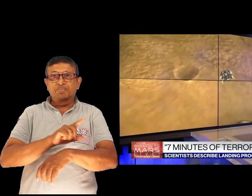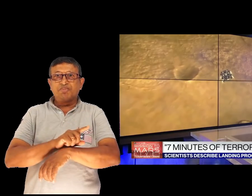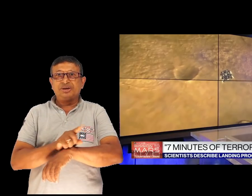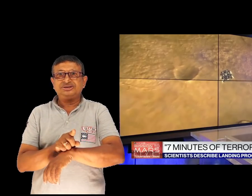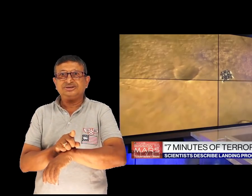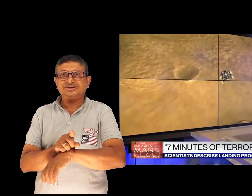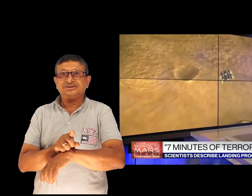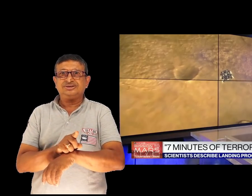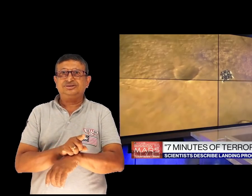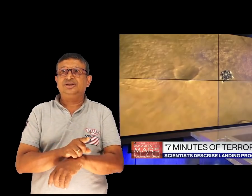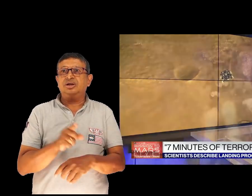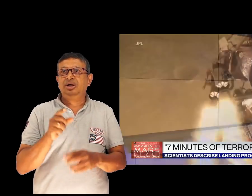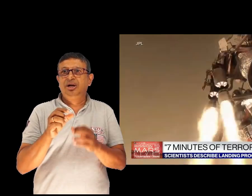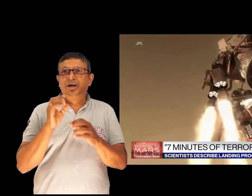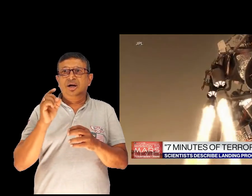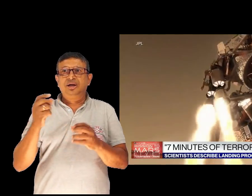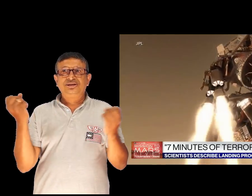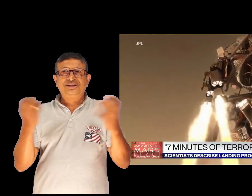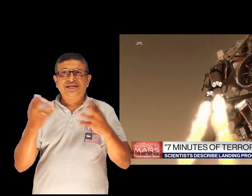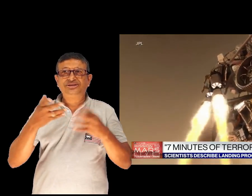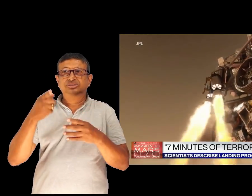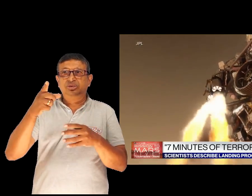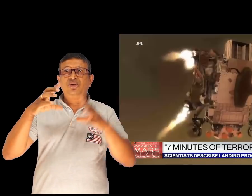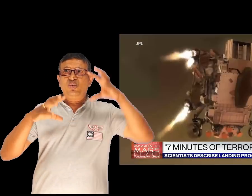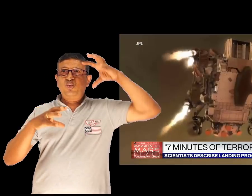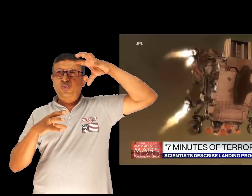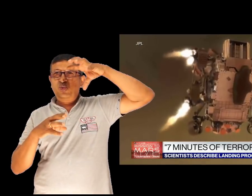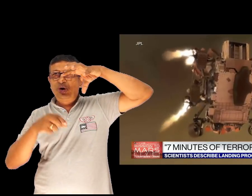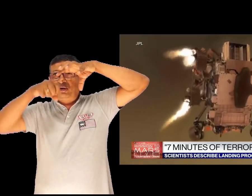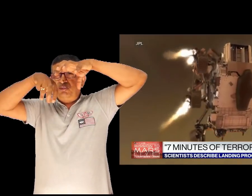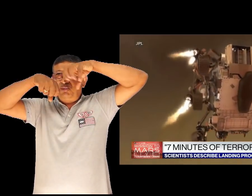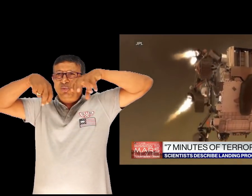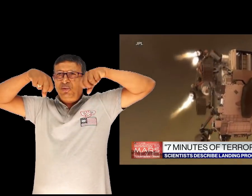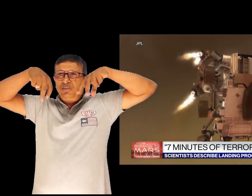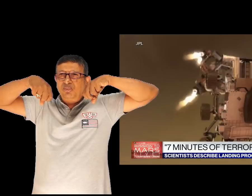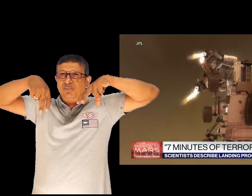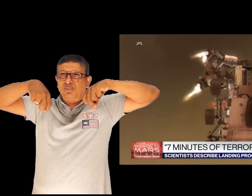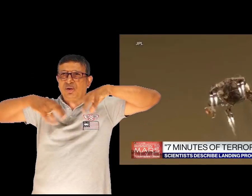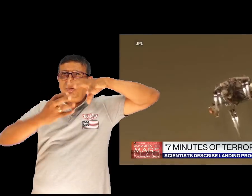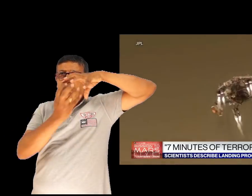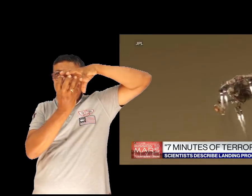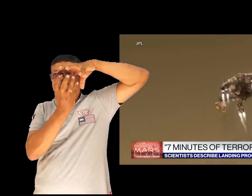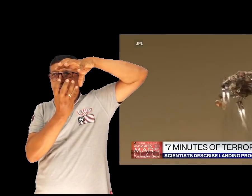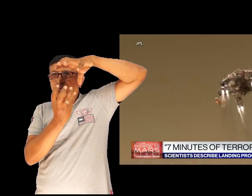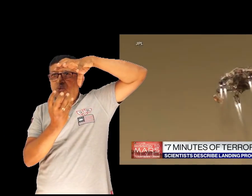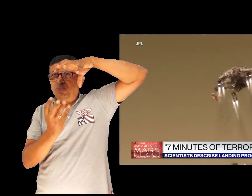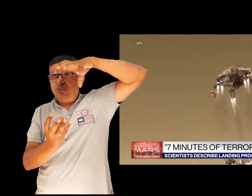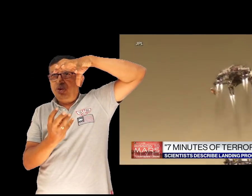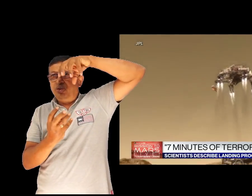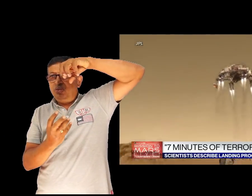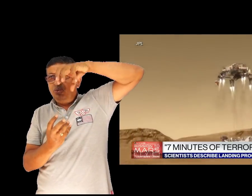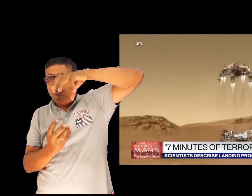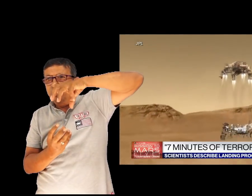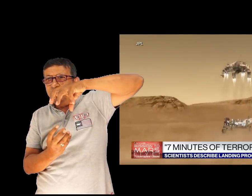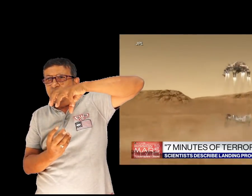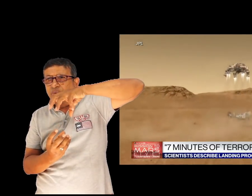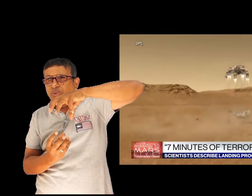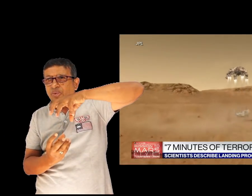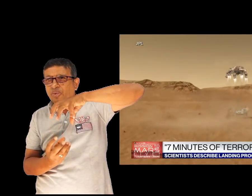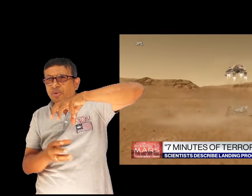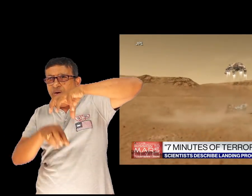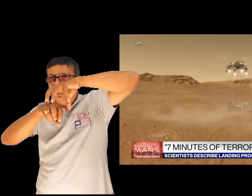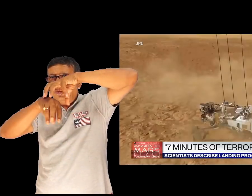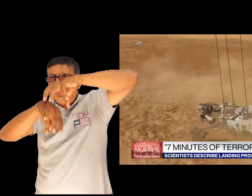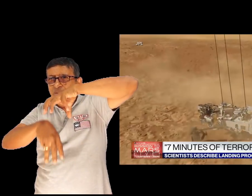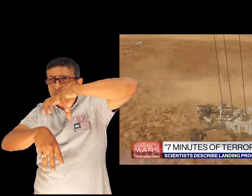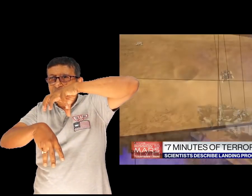of space travel now nasa hopes that the perseverance can find evidence of ancient life on mars but again it first has to